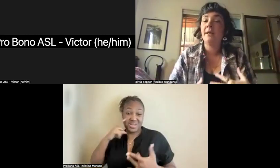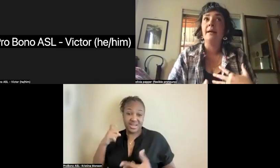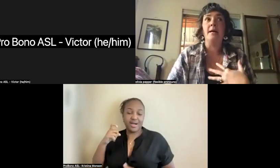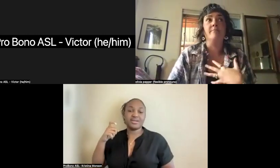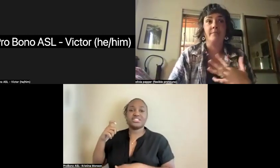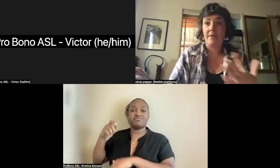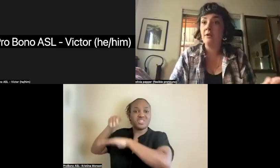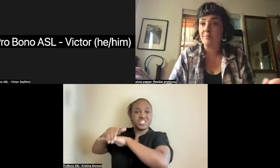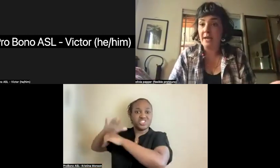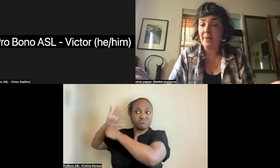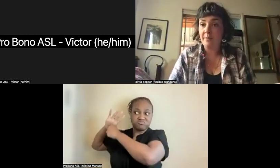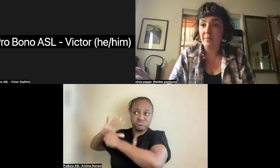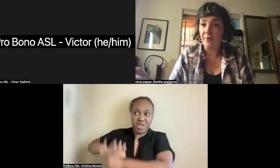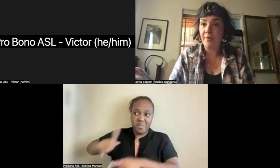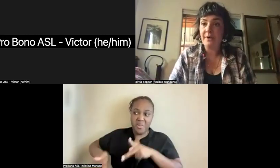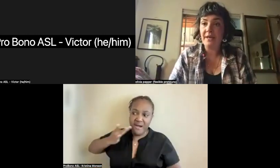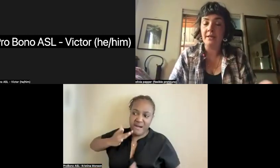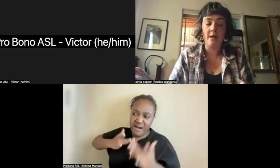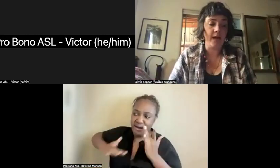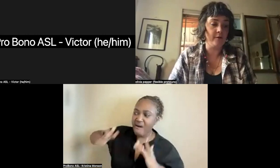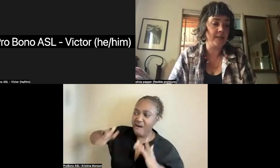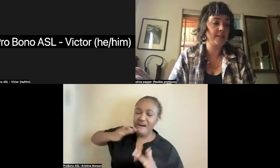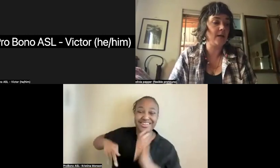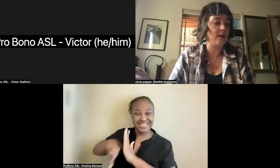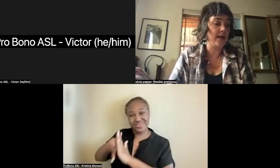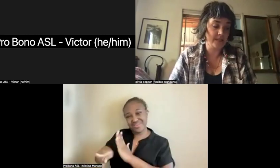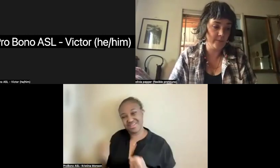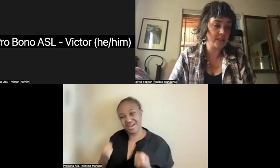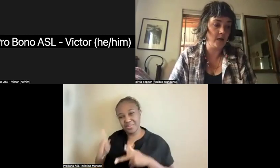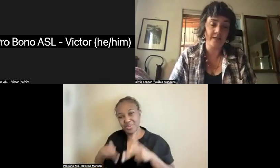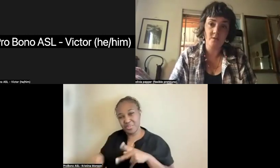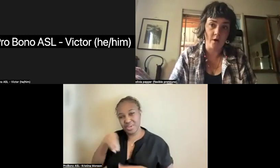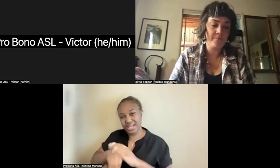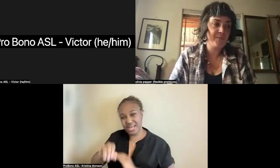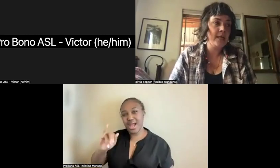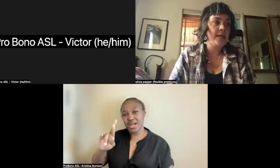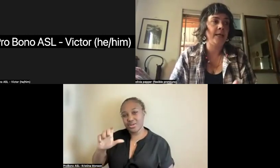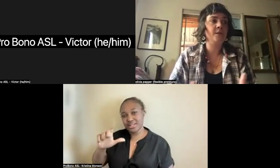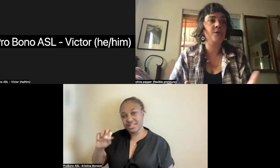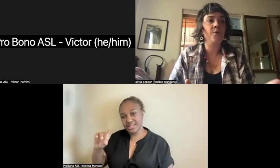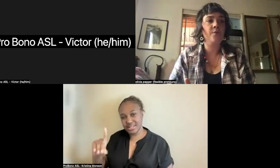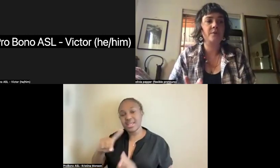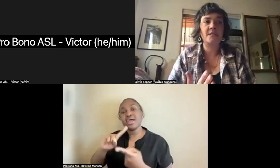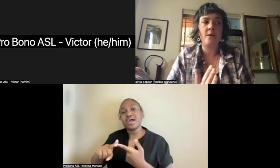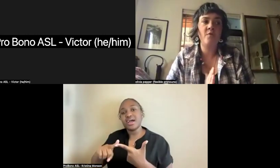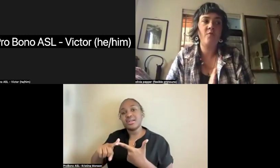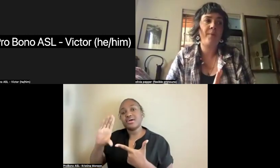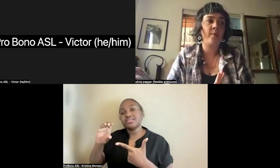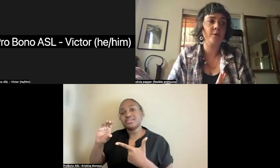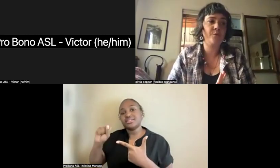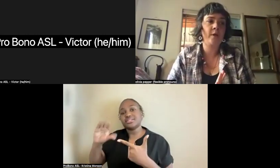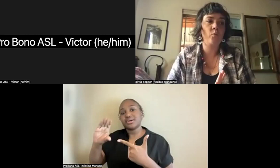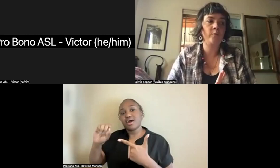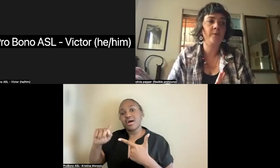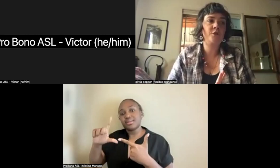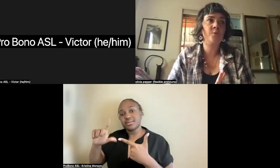killed many, many people in Ireland and some in Scotland as well. And so some of what they were